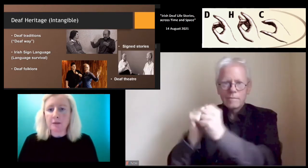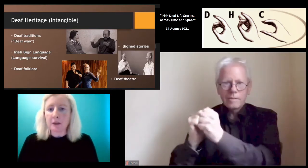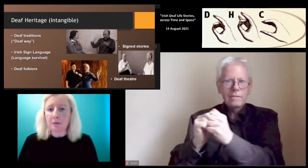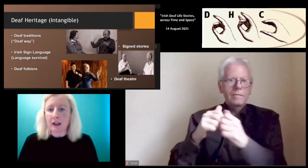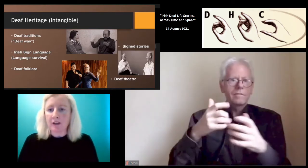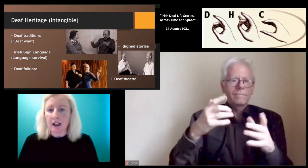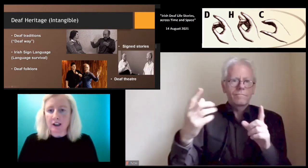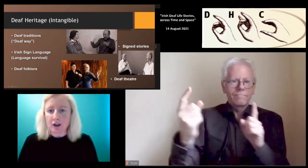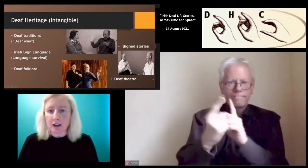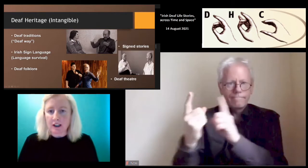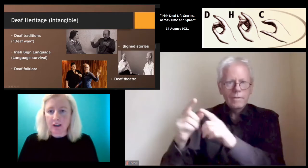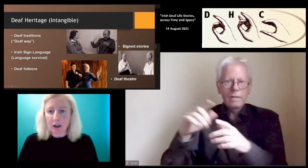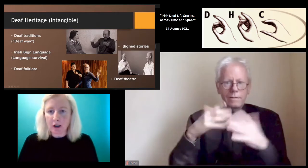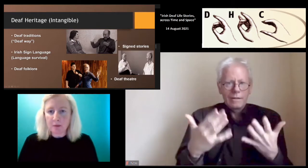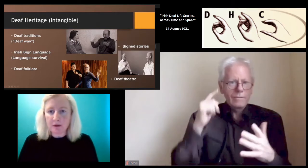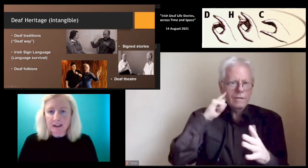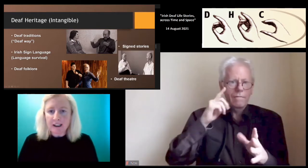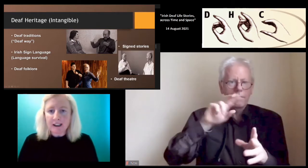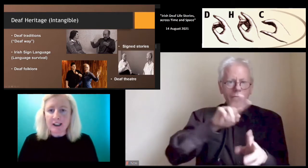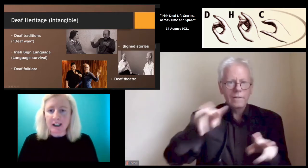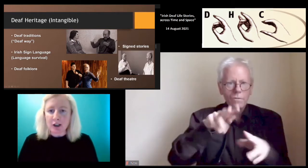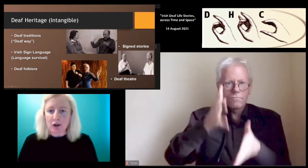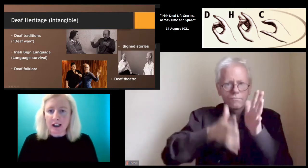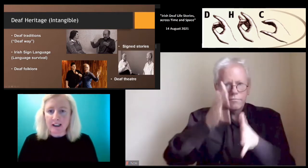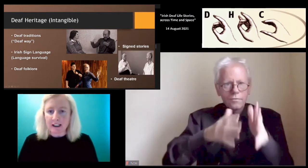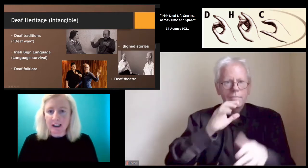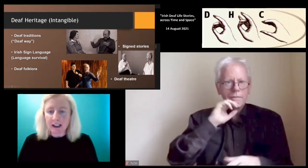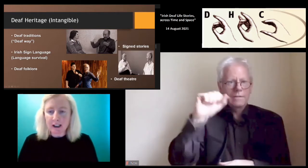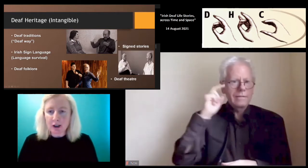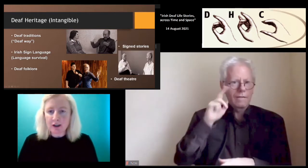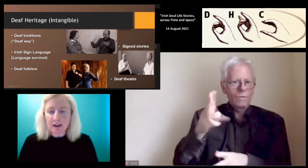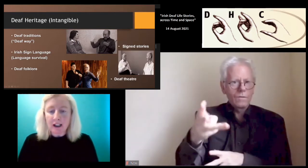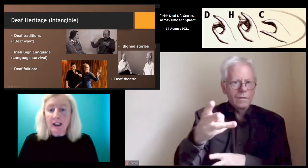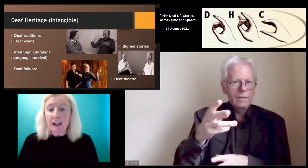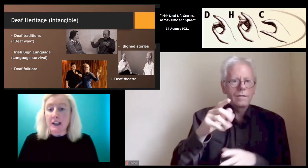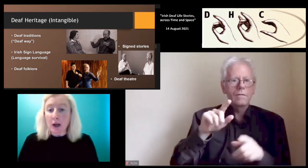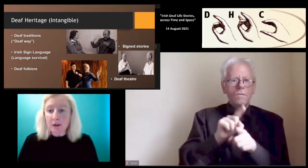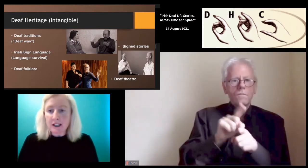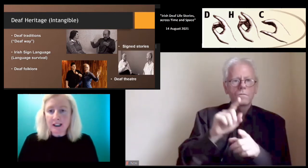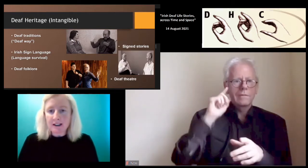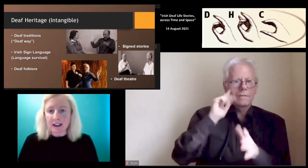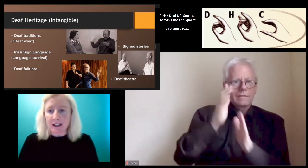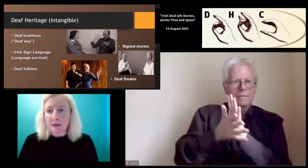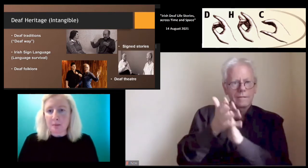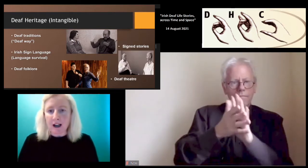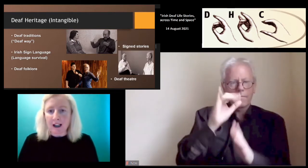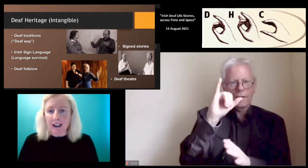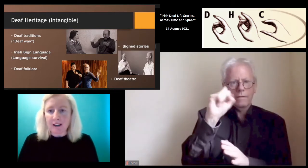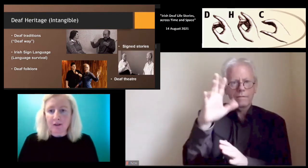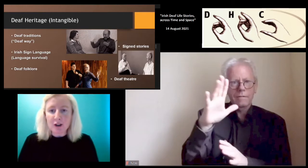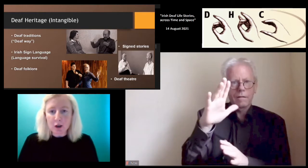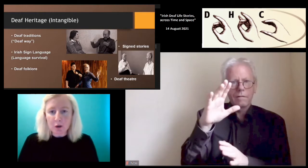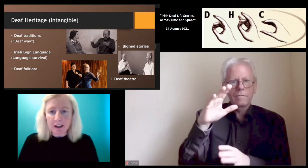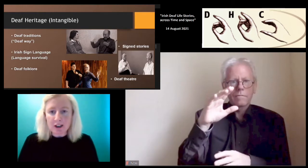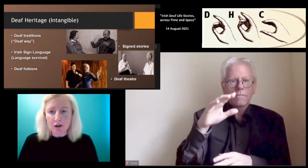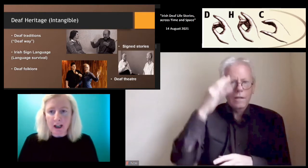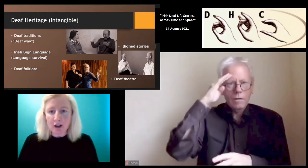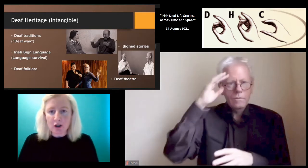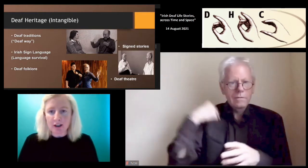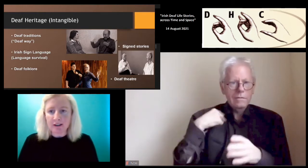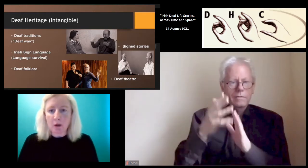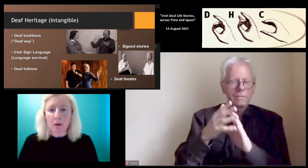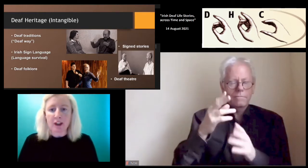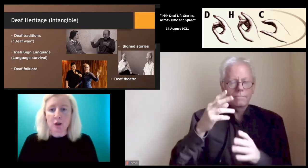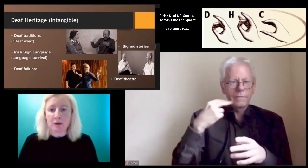when people have gone into the Deaf Club to interact and engage? Nowadays, it's by video